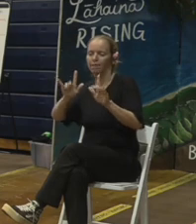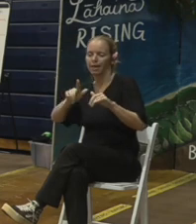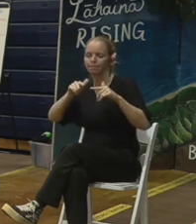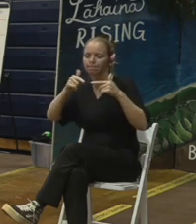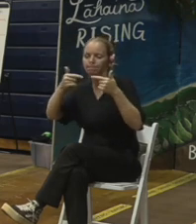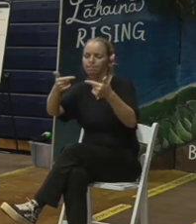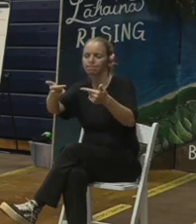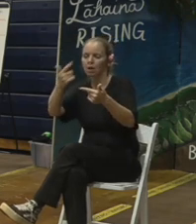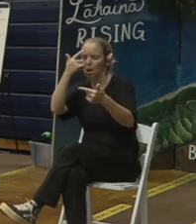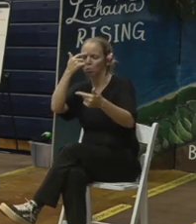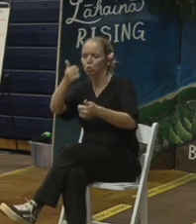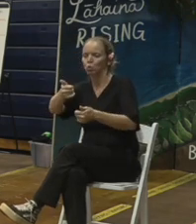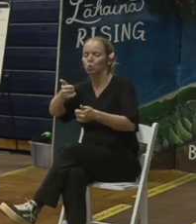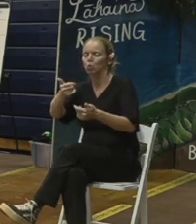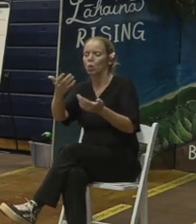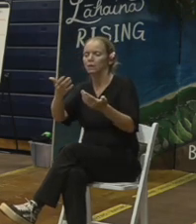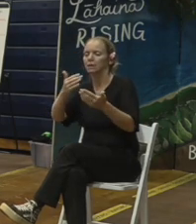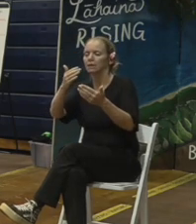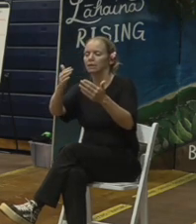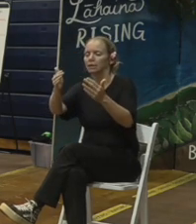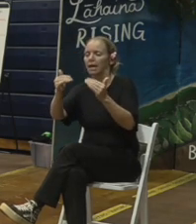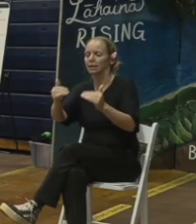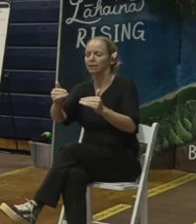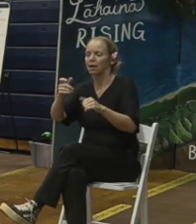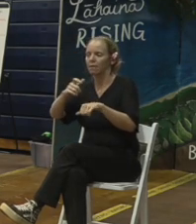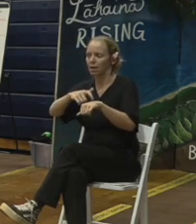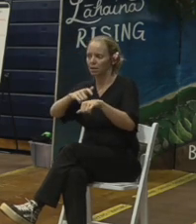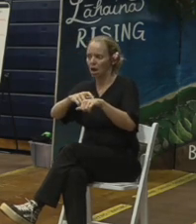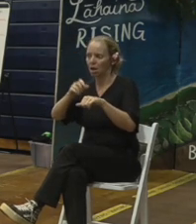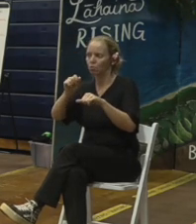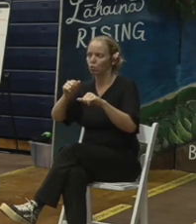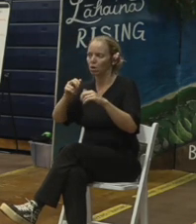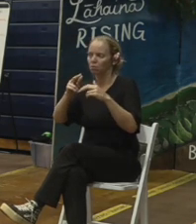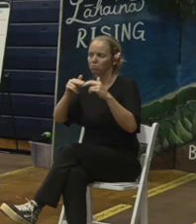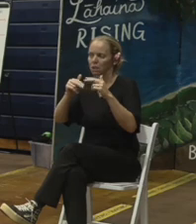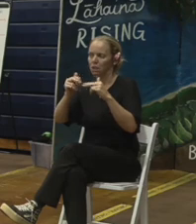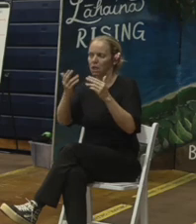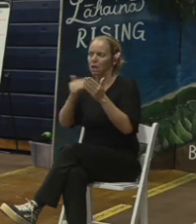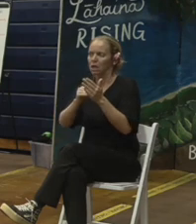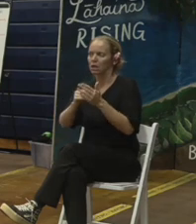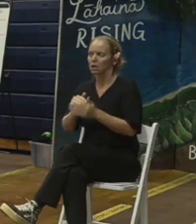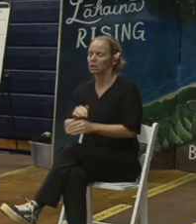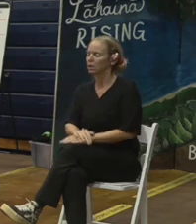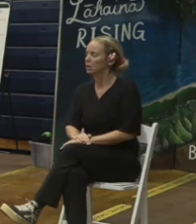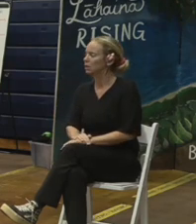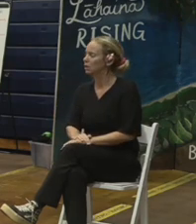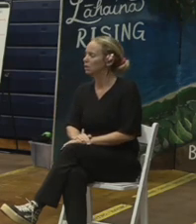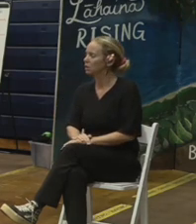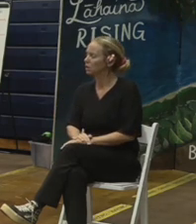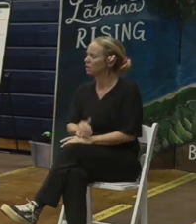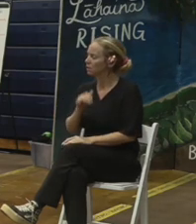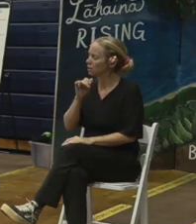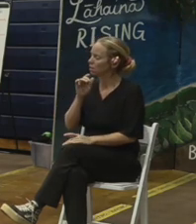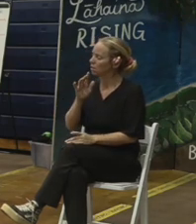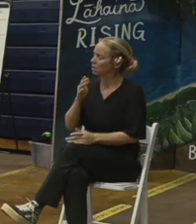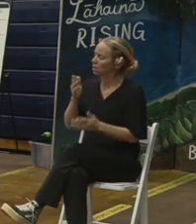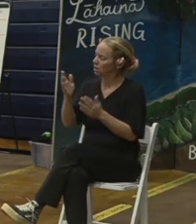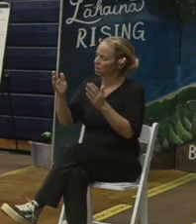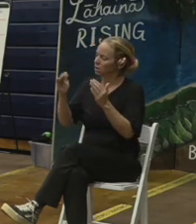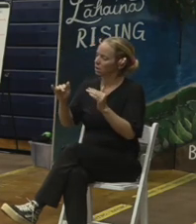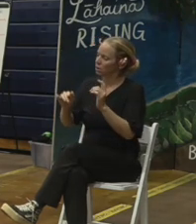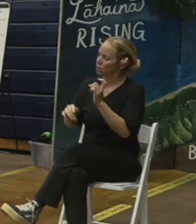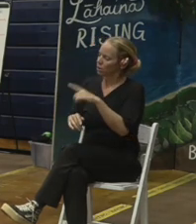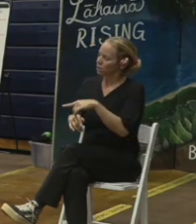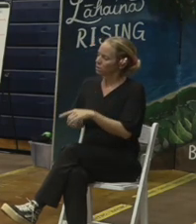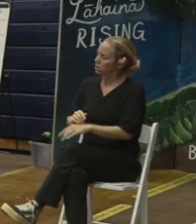beforehand but then at that point you can start building thank you I'm not sure if any of you can answer this one it might be more on